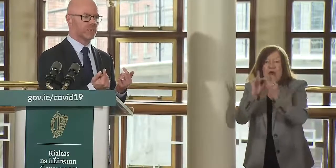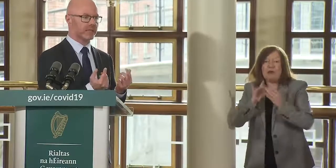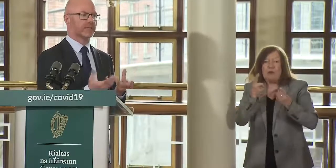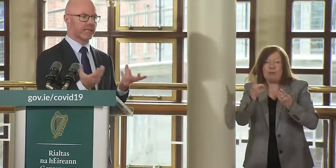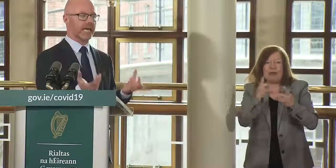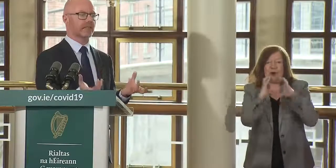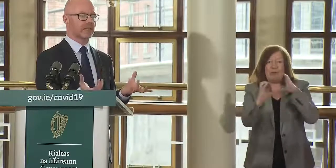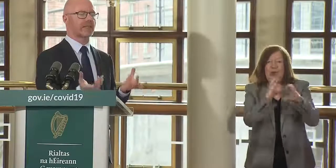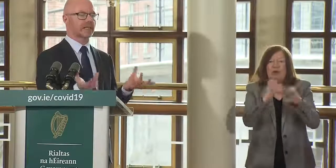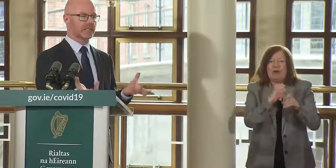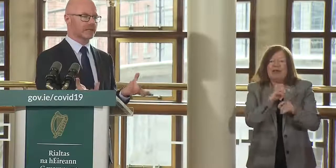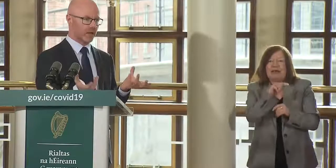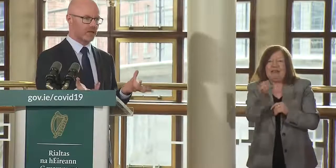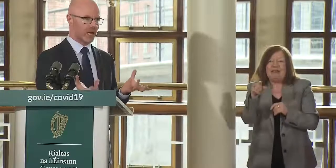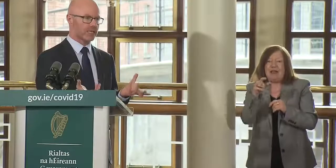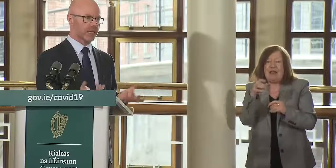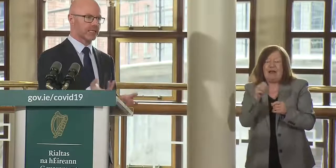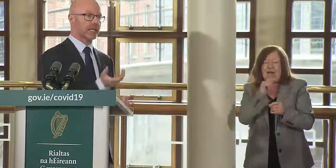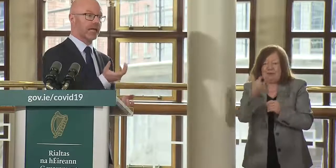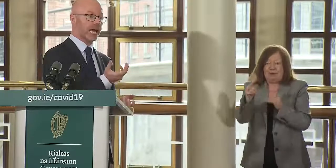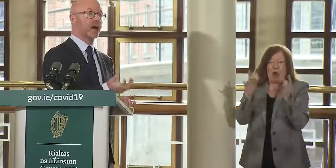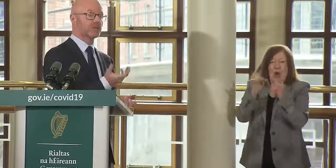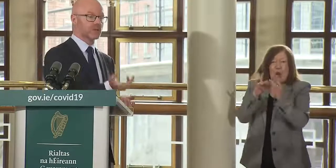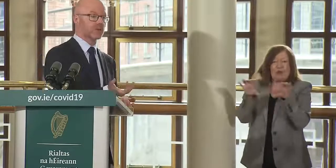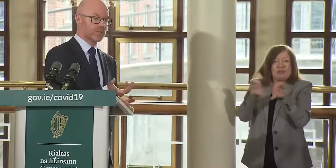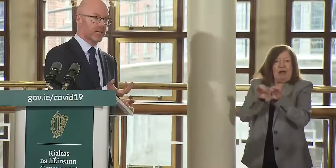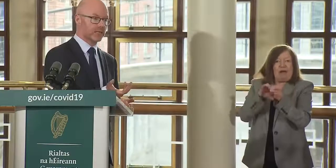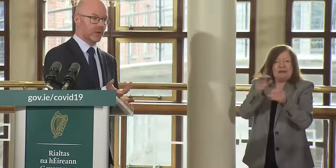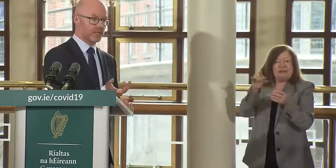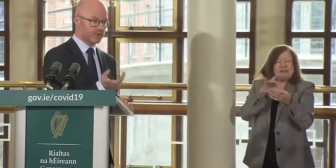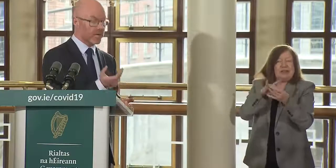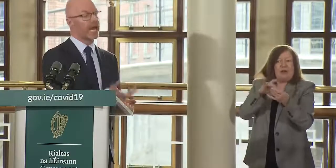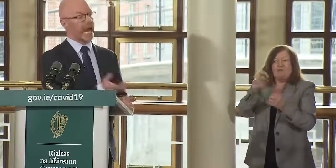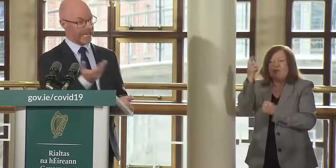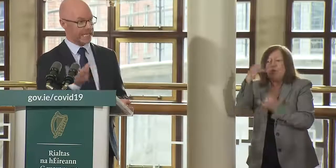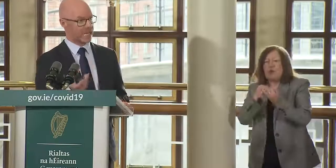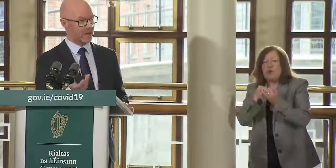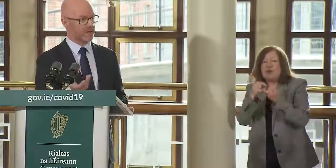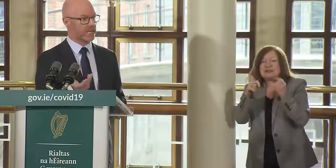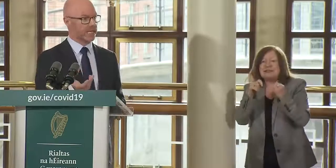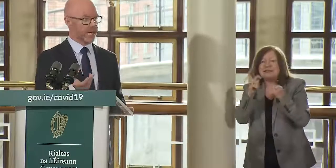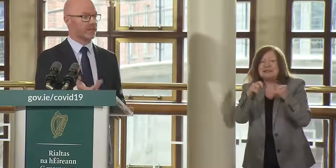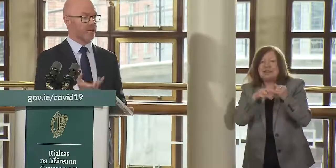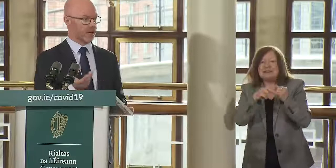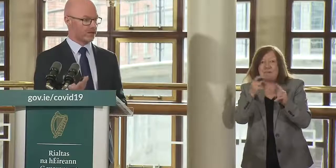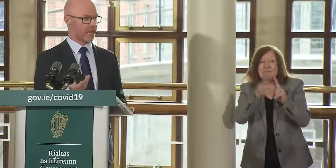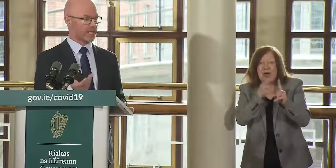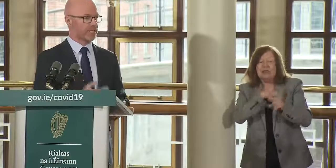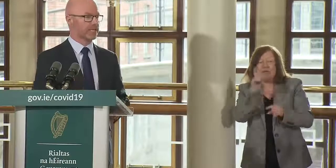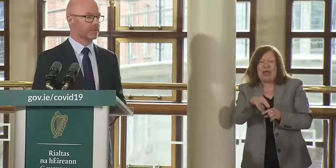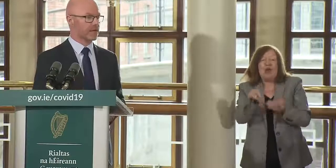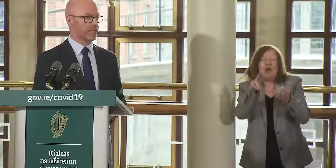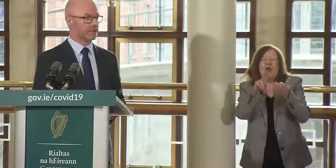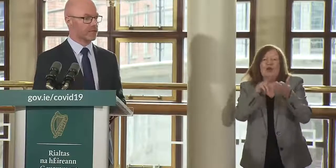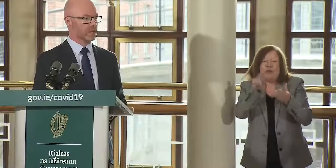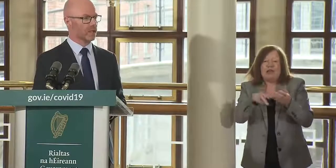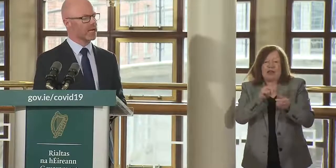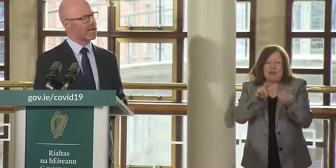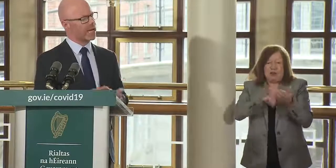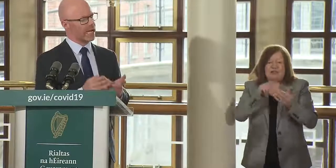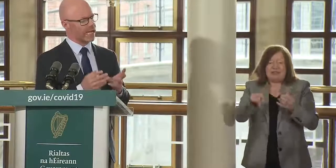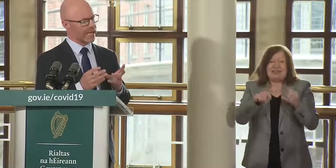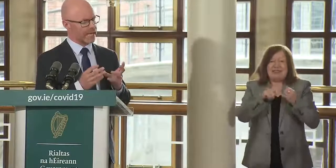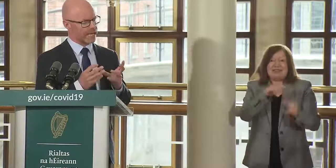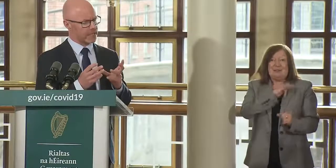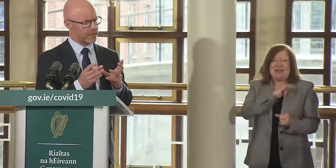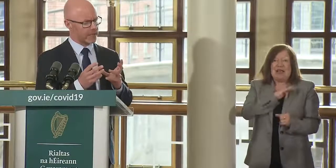communicated with that they are that they are deemed a close contact of someone who was tested positive and then they obviously can avail of uh testing themselves so